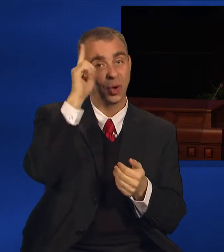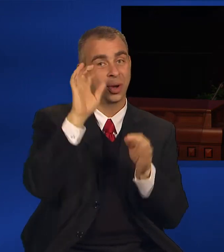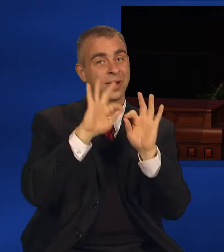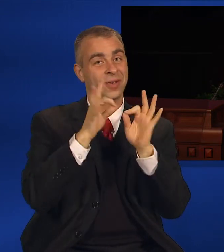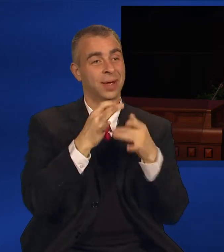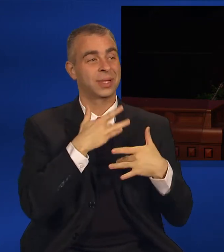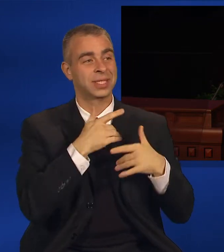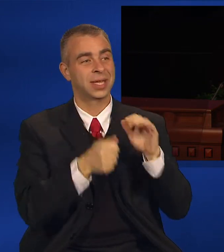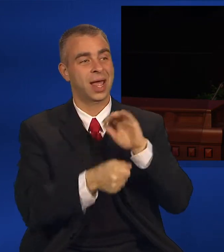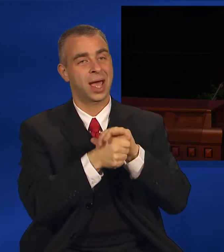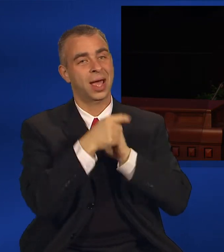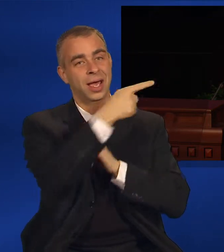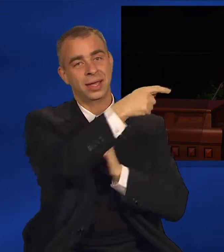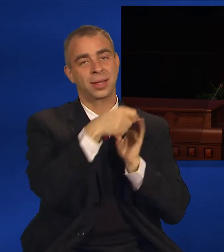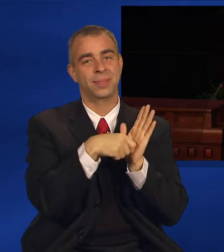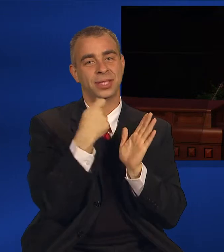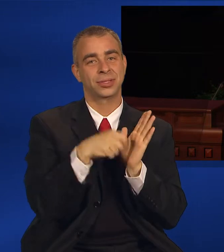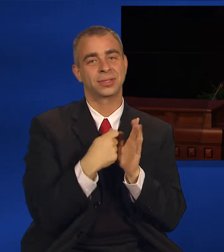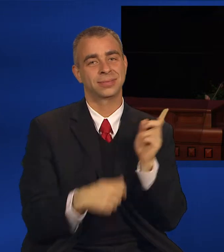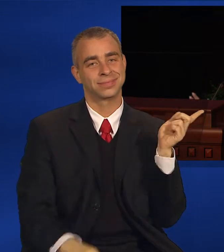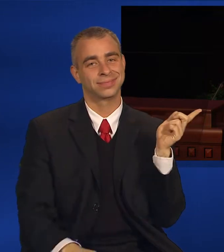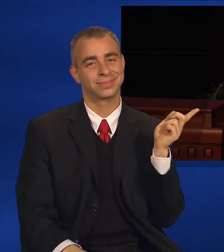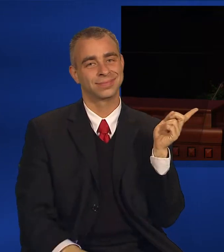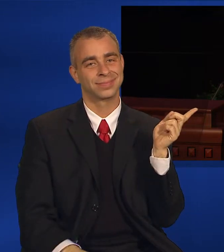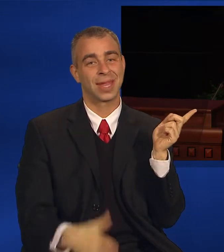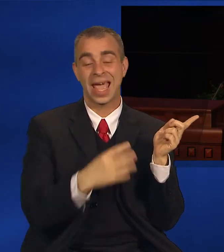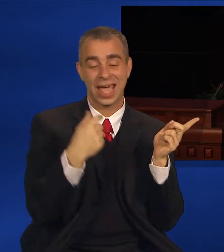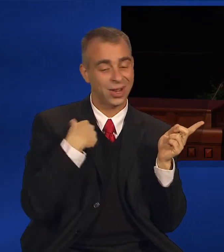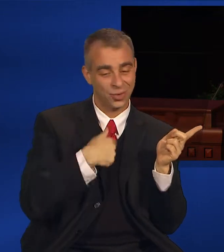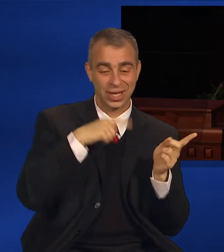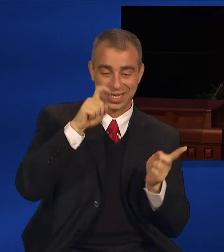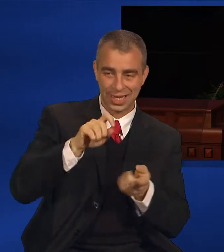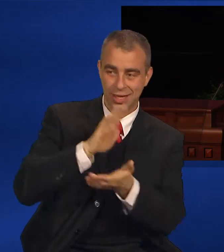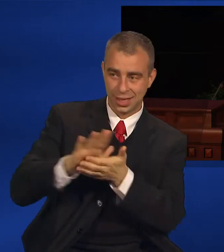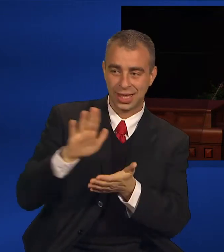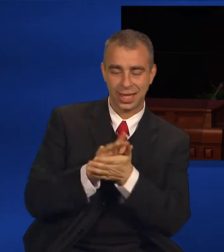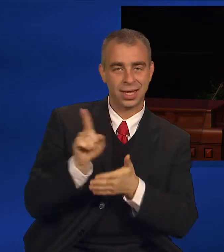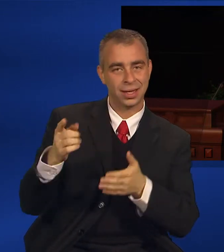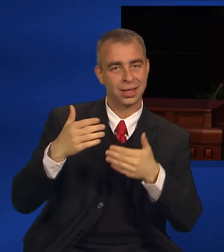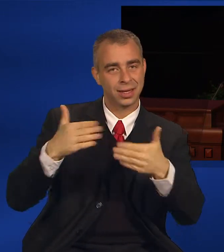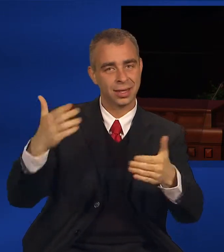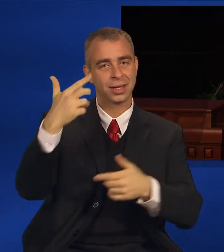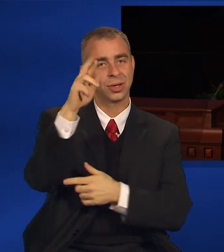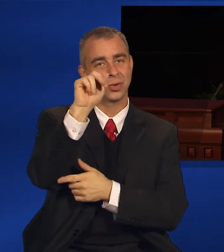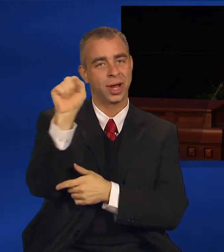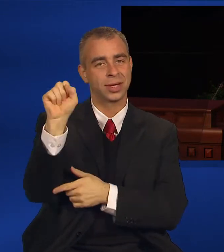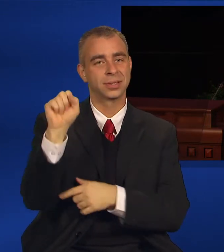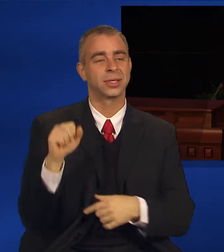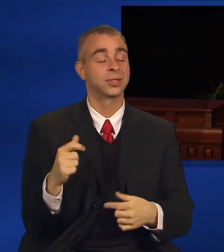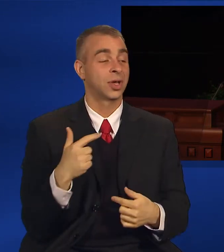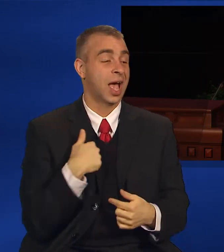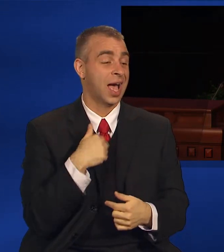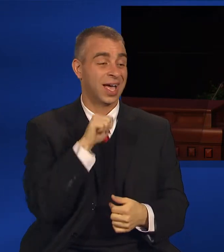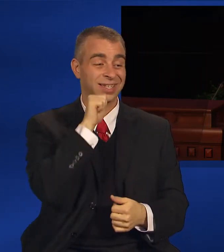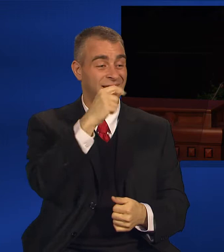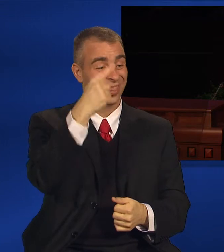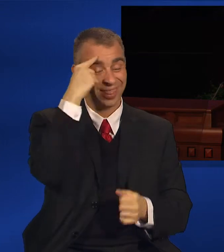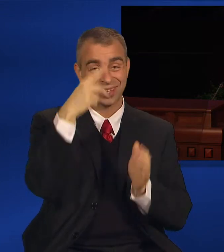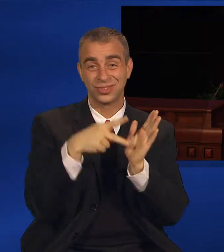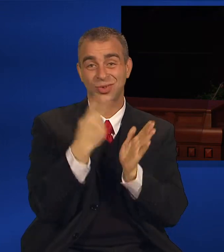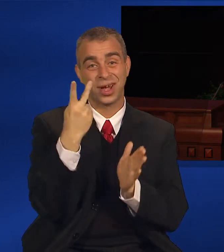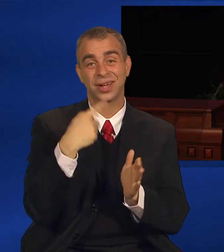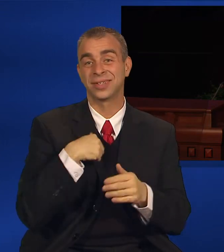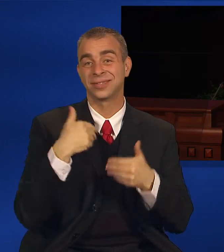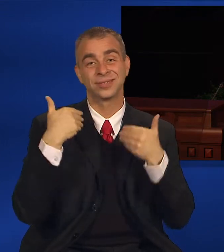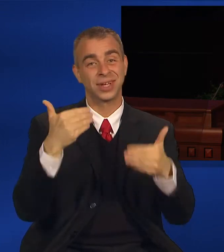and we needed to clear that field. Without so much as a second thought, I